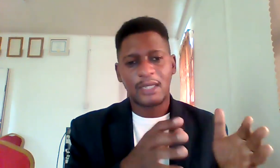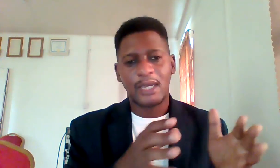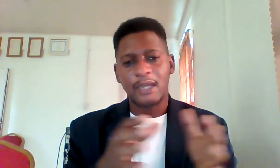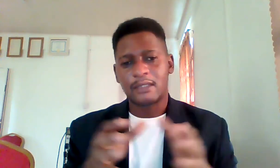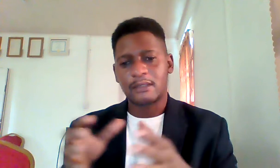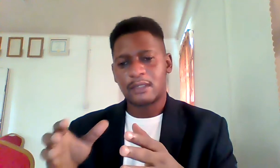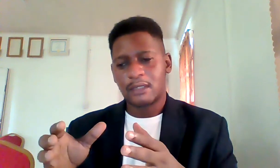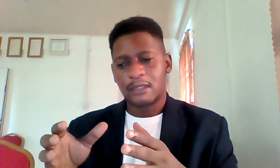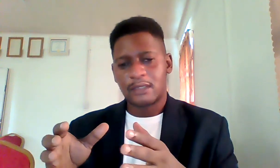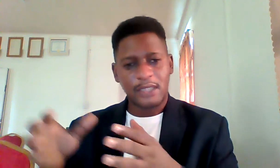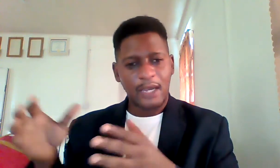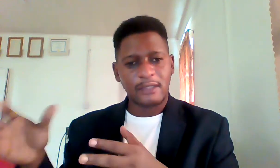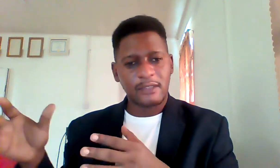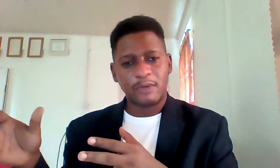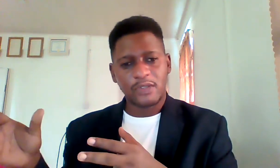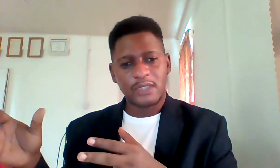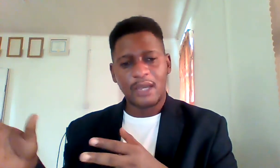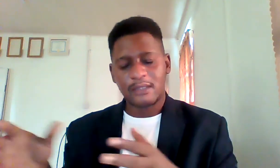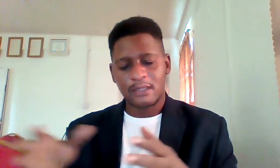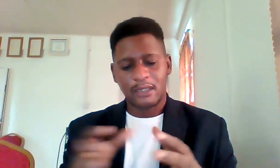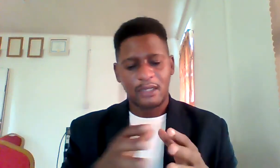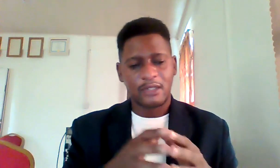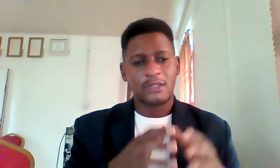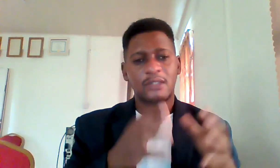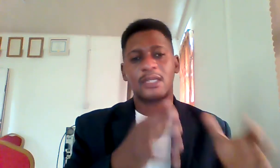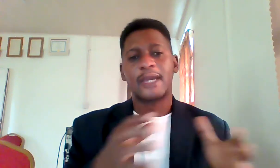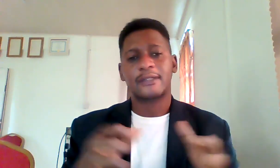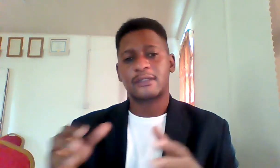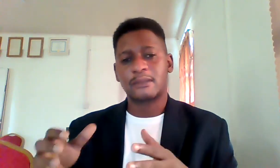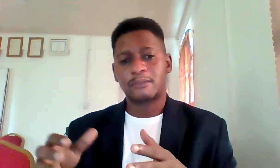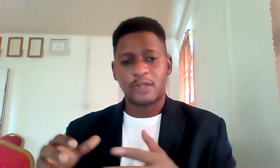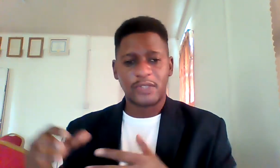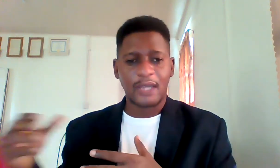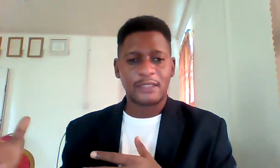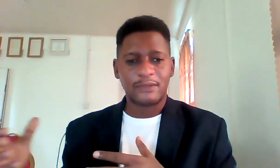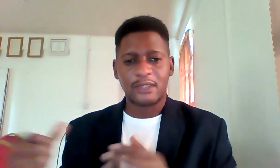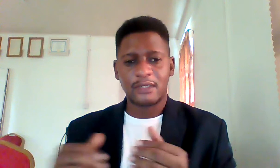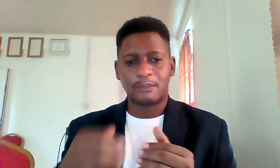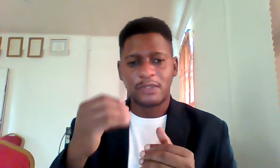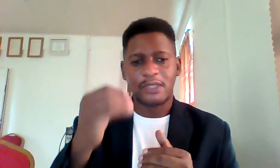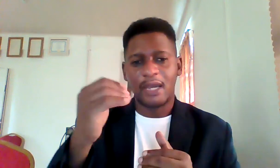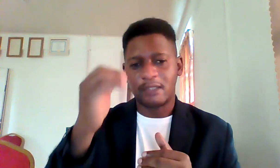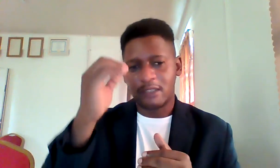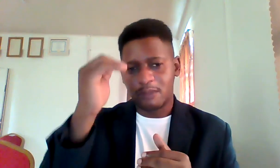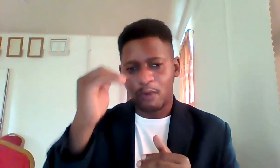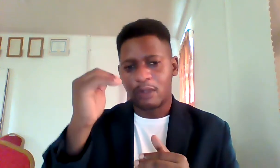guiding the task the project task and there's nothing guiding the project activity the project task is the small